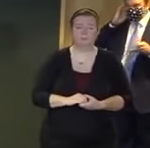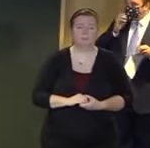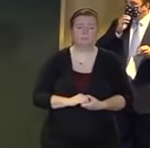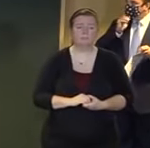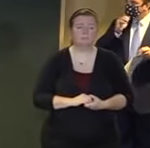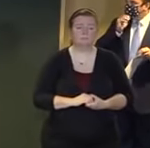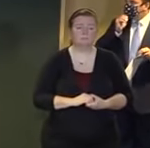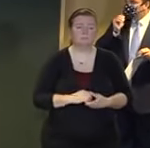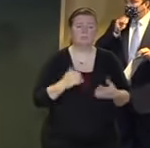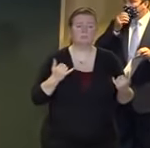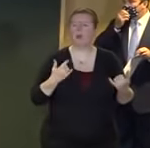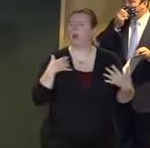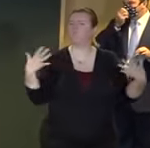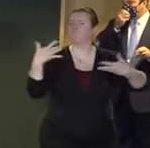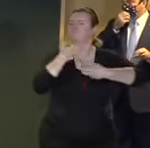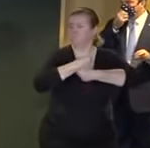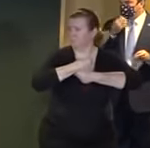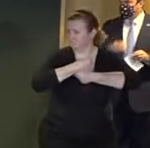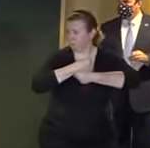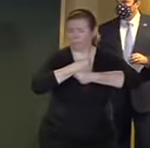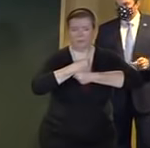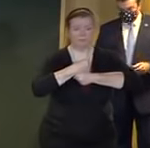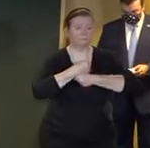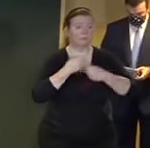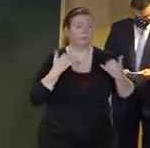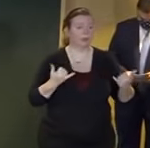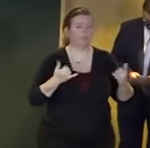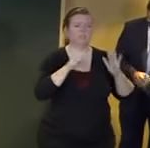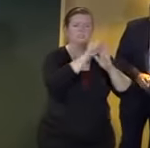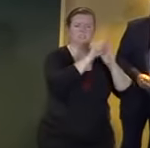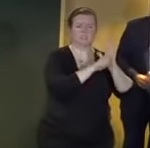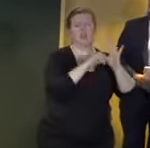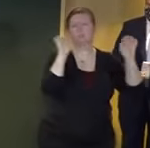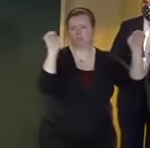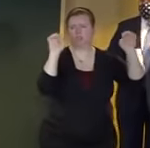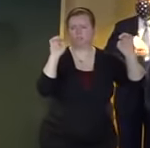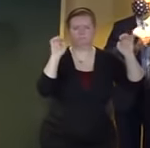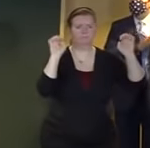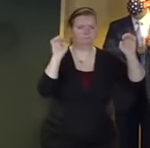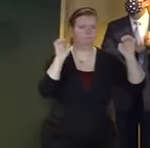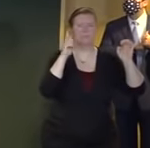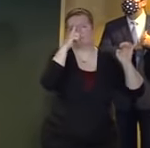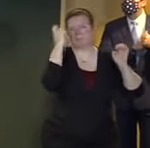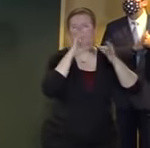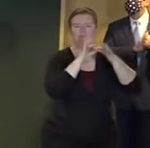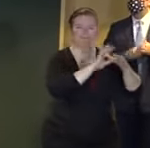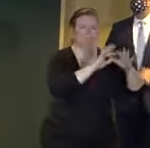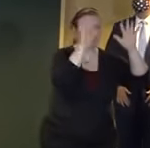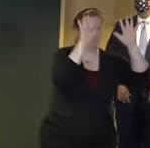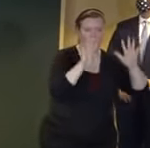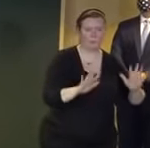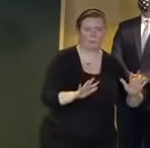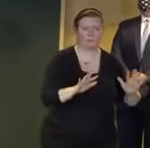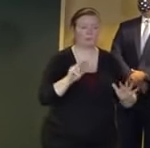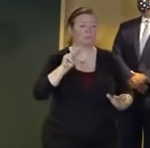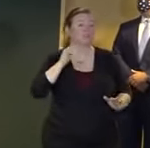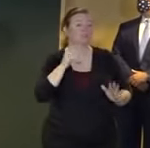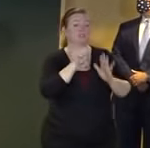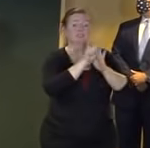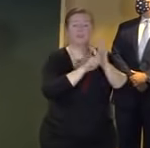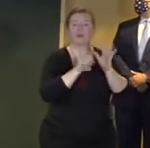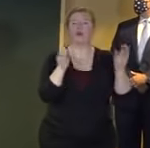around this we have a state of emergency specific to this storm state offices are closed